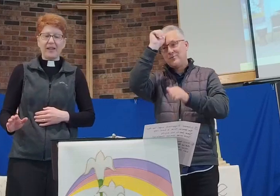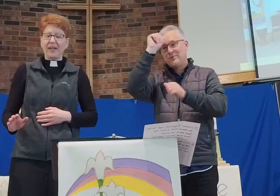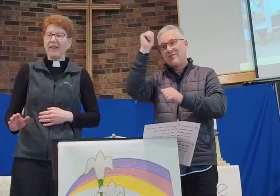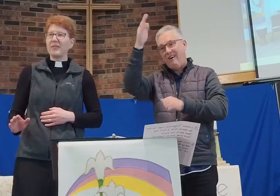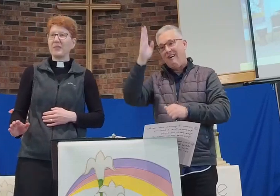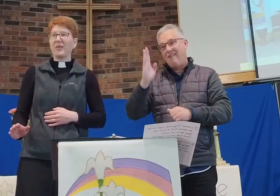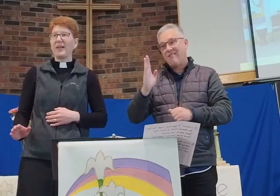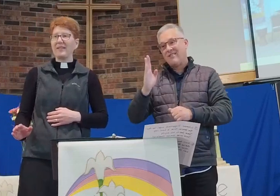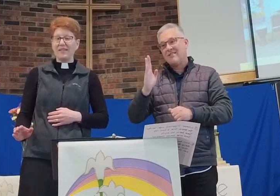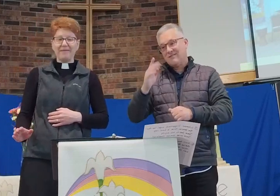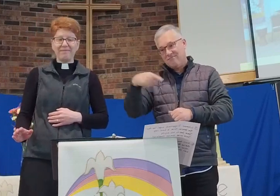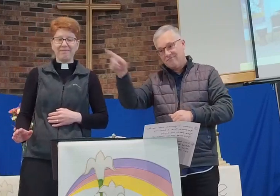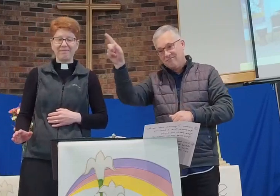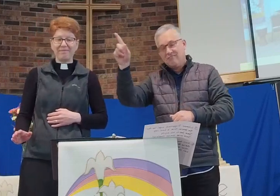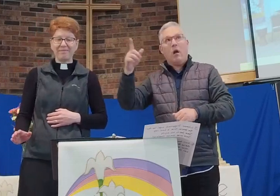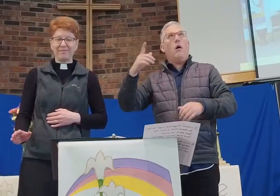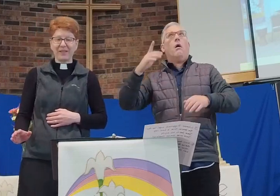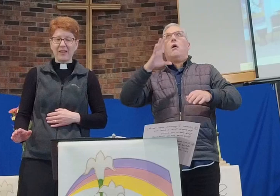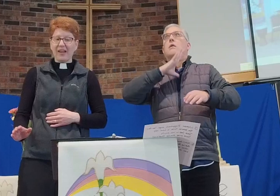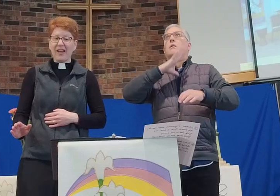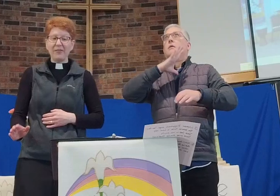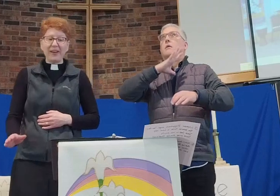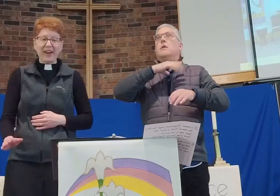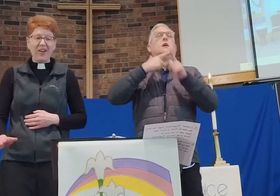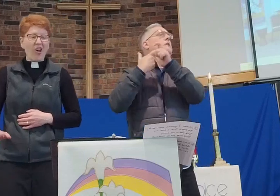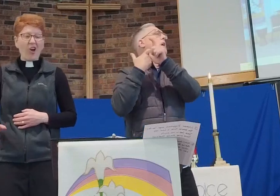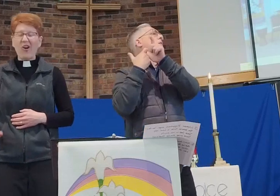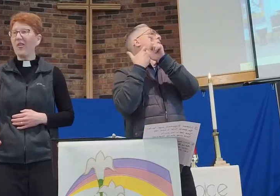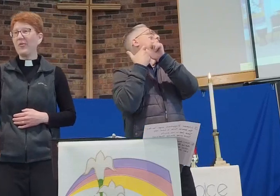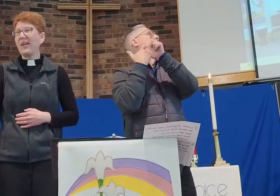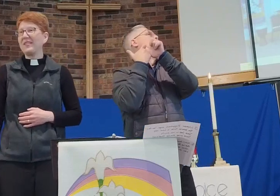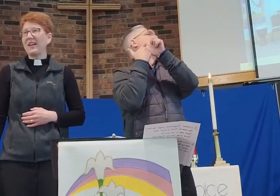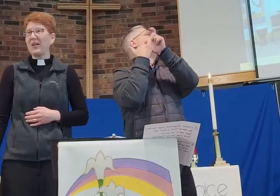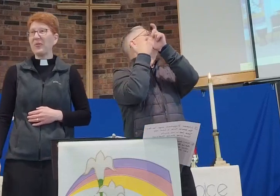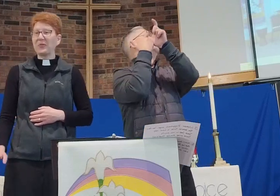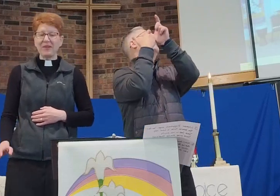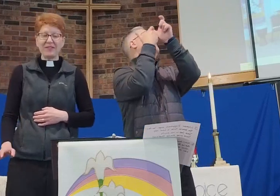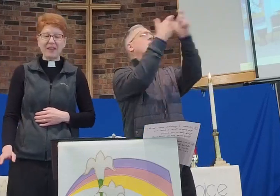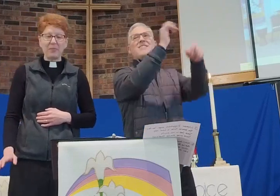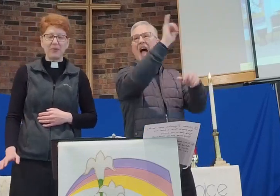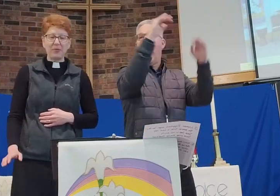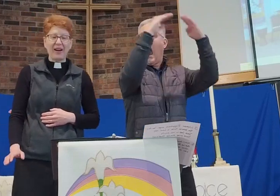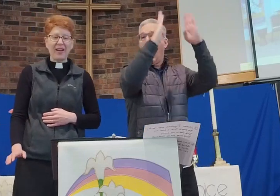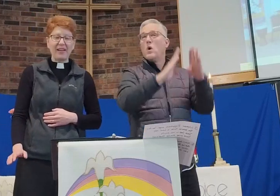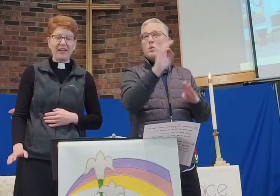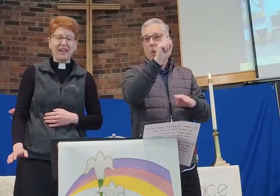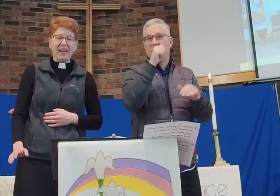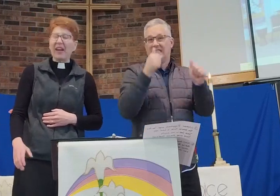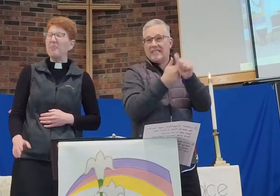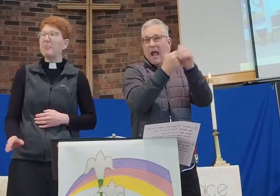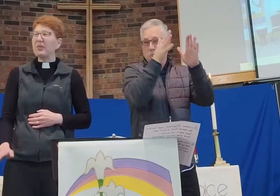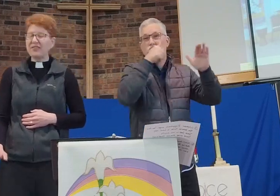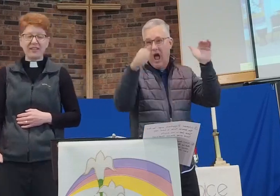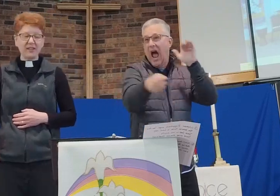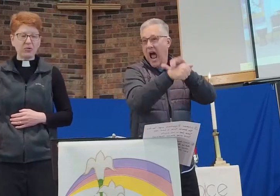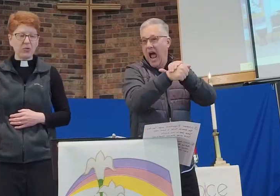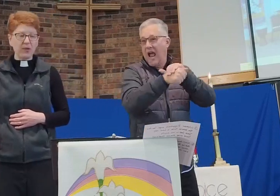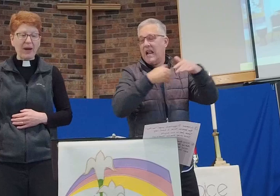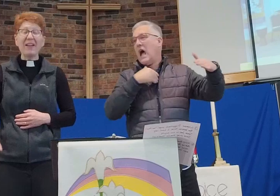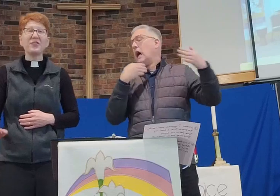And so I did. I ran all the way to the house where the disciples were hiding. I burst in and told them, I have